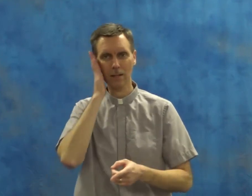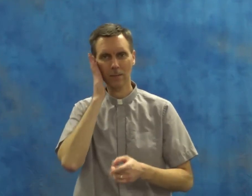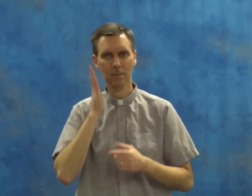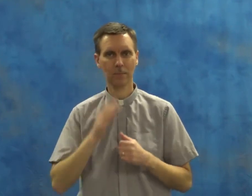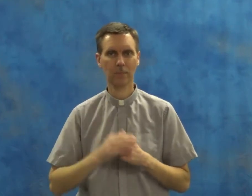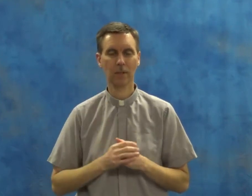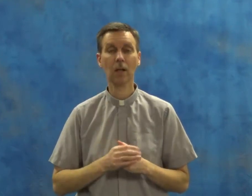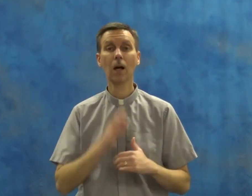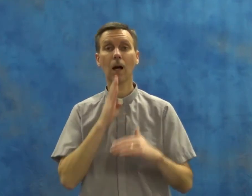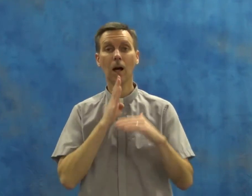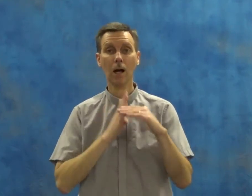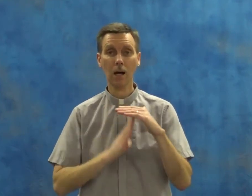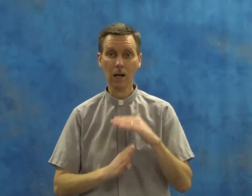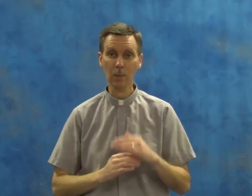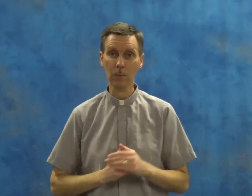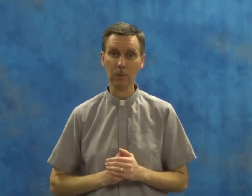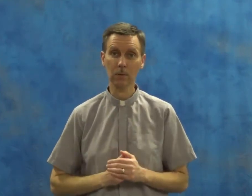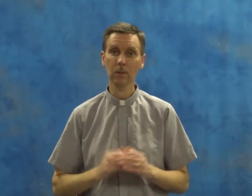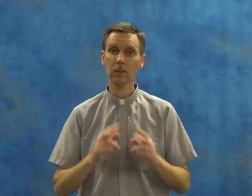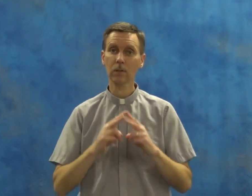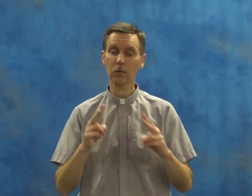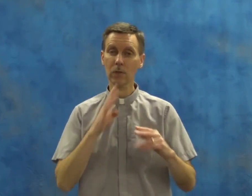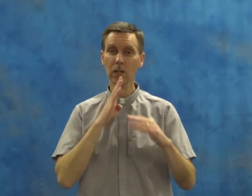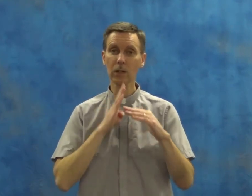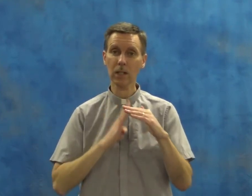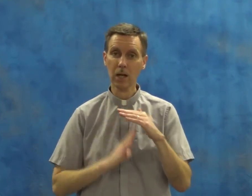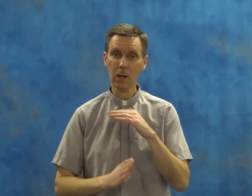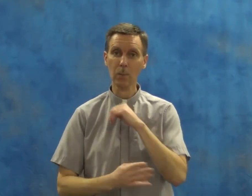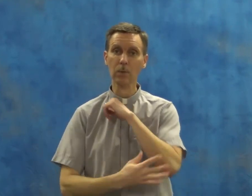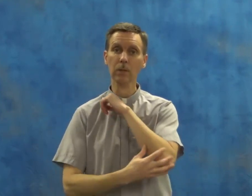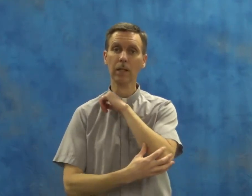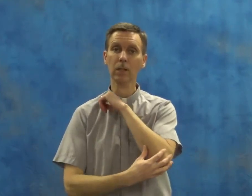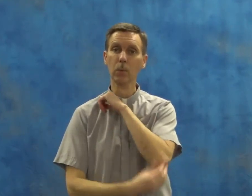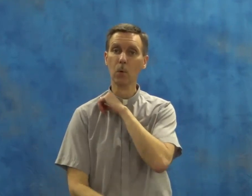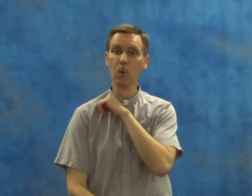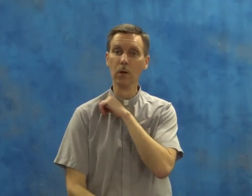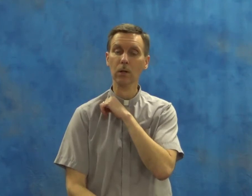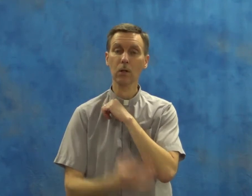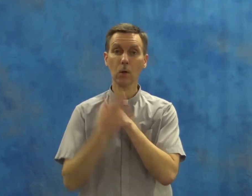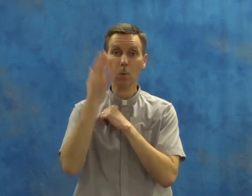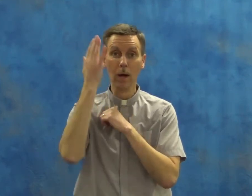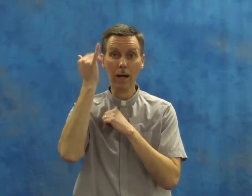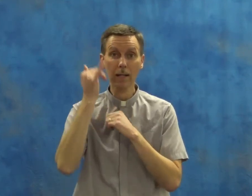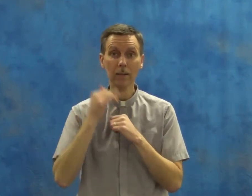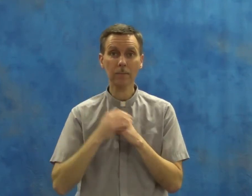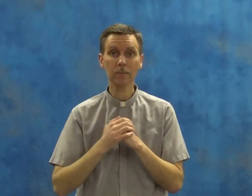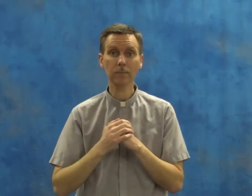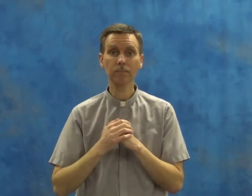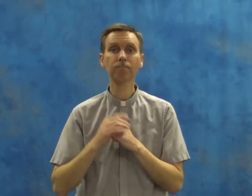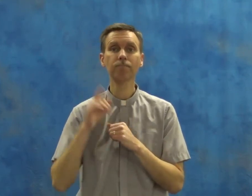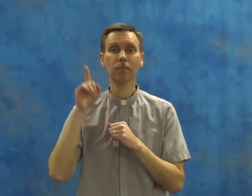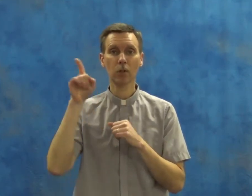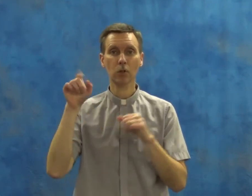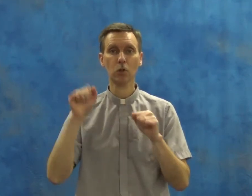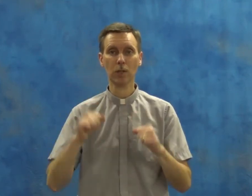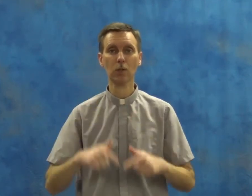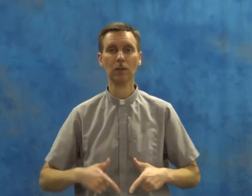humble, very humble, and poor. Why? So He could